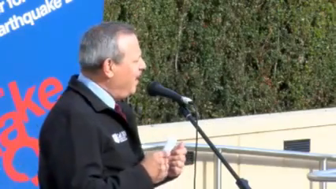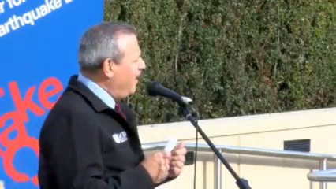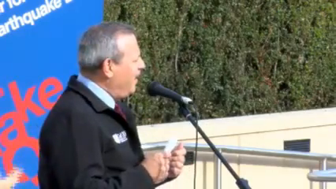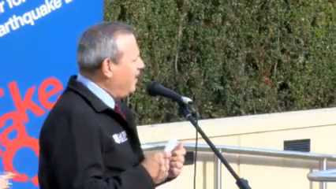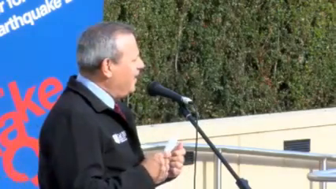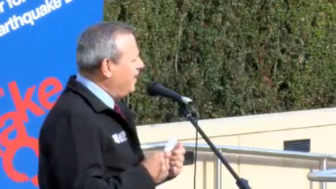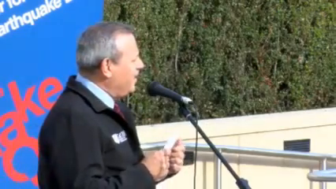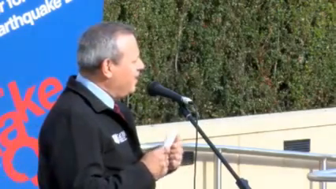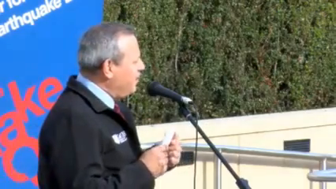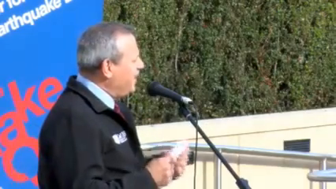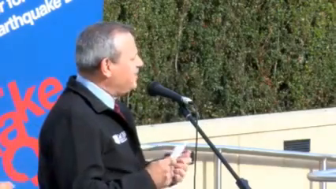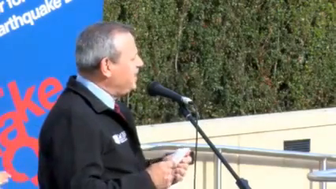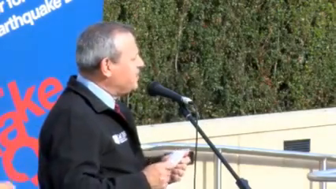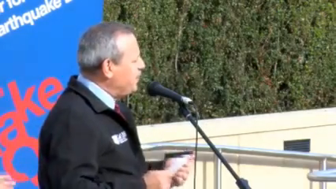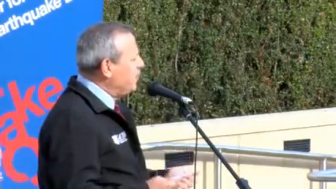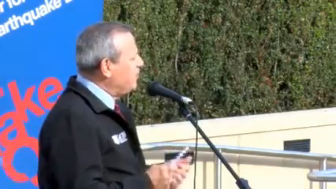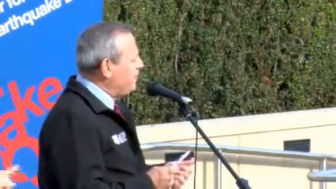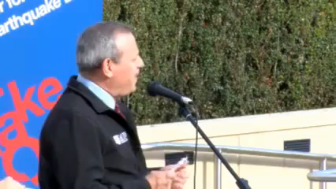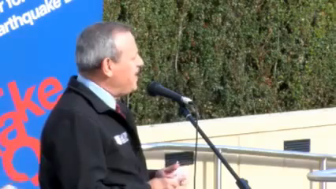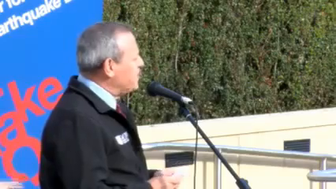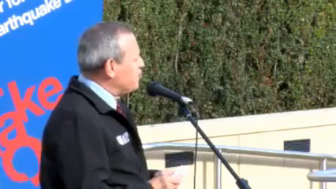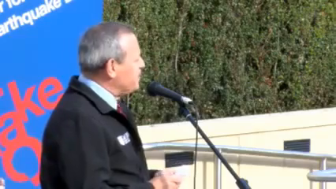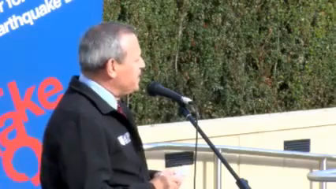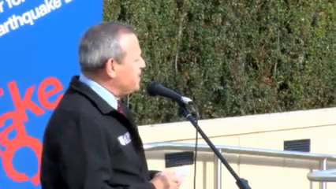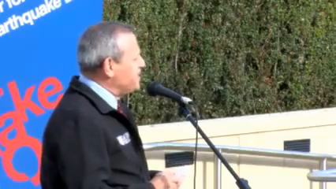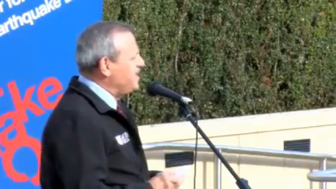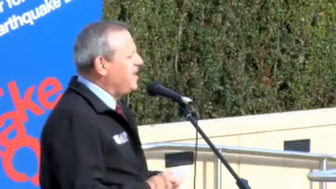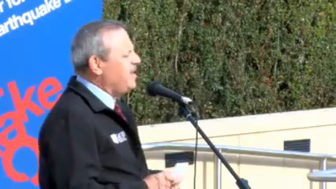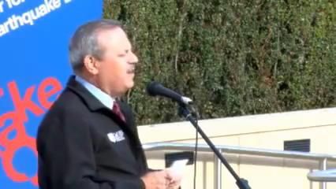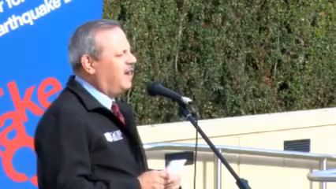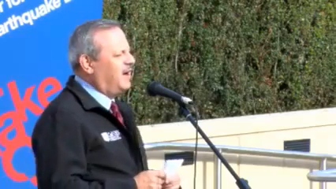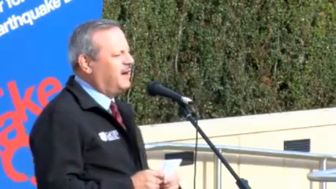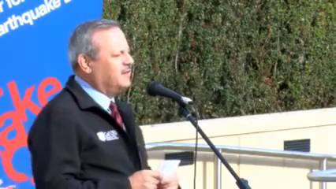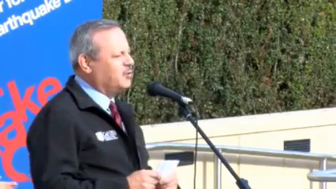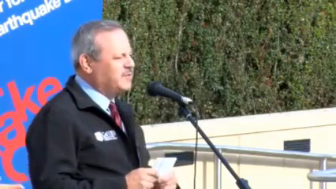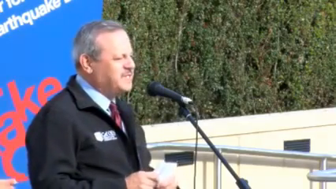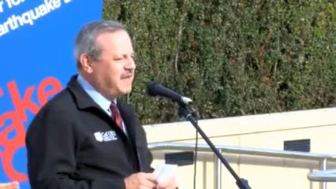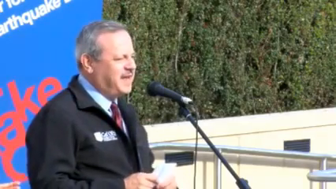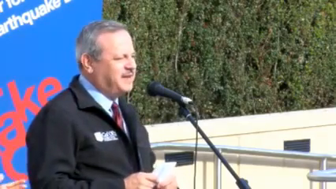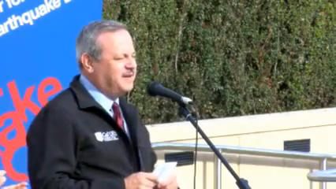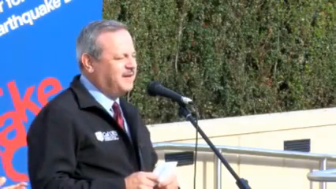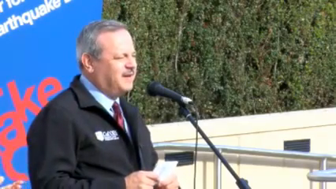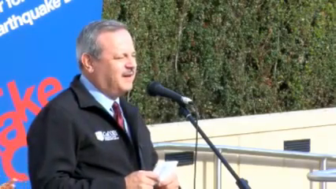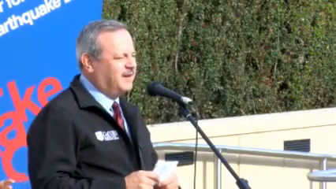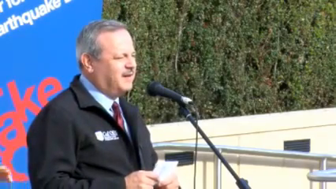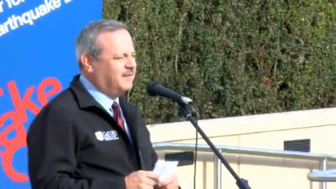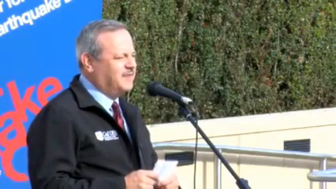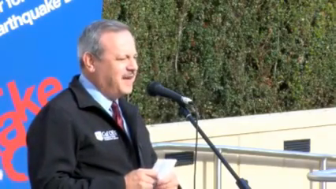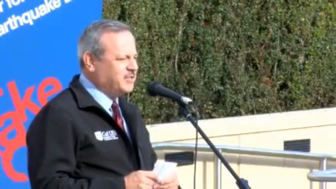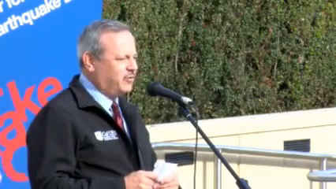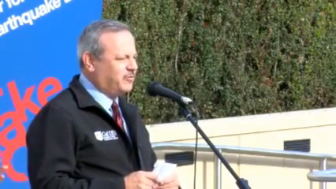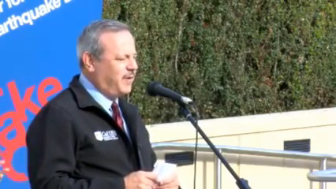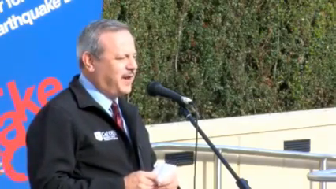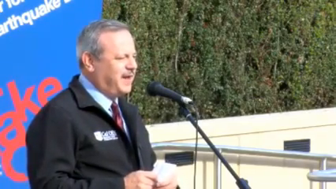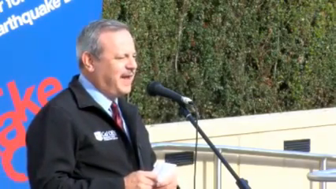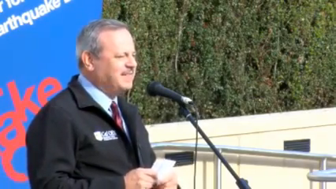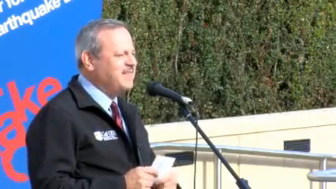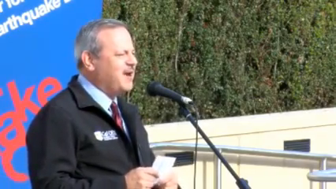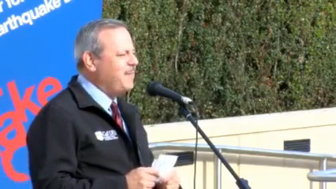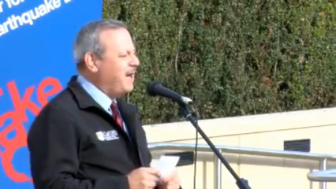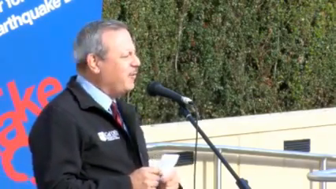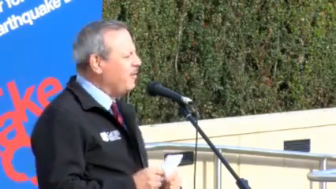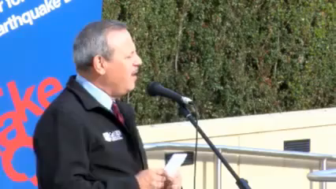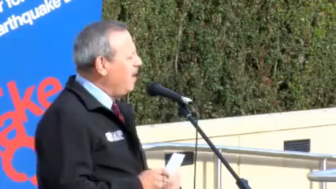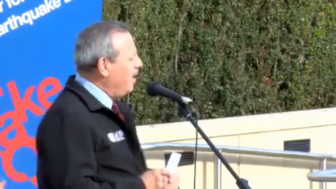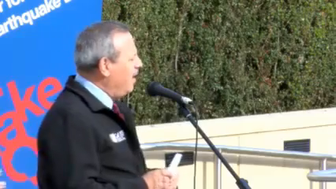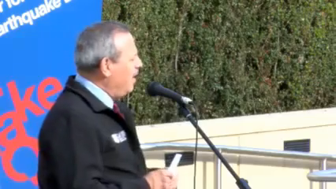an ability to build the financial resiliency to withstand the next earthquake. It's